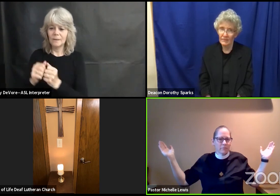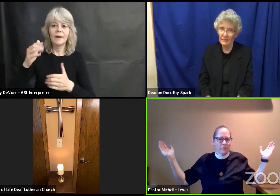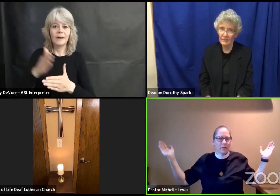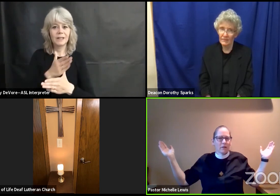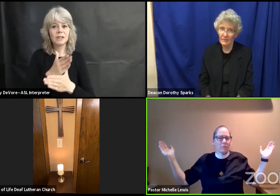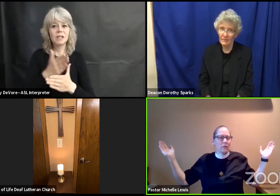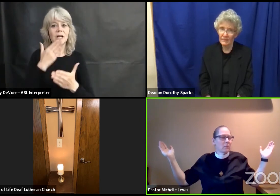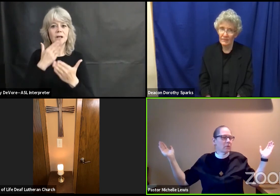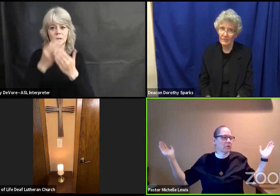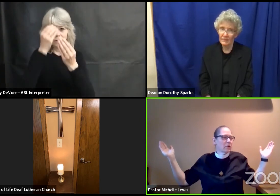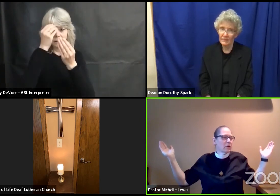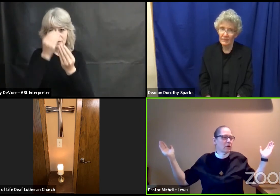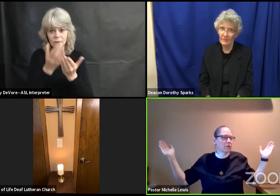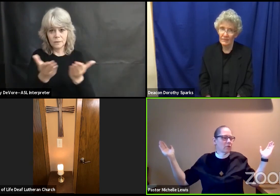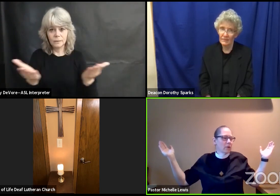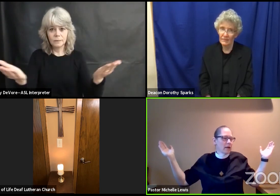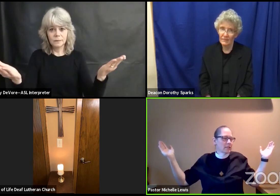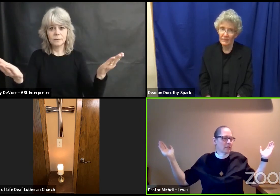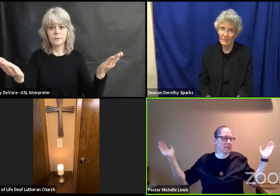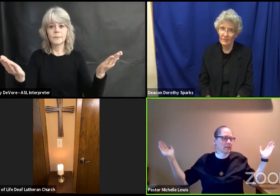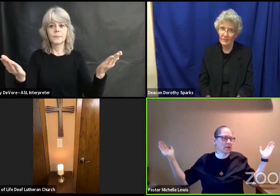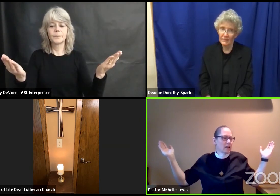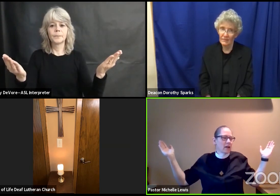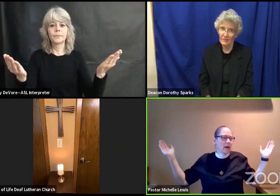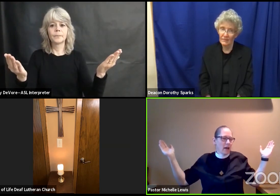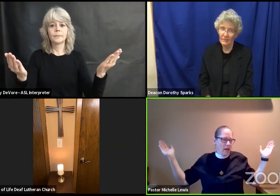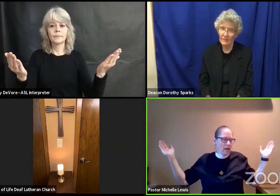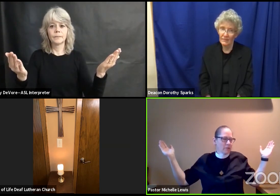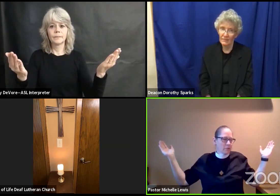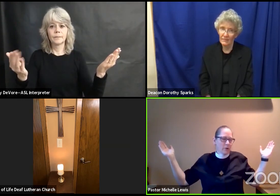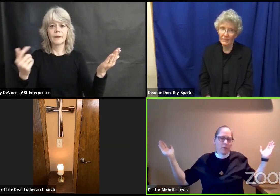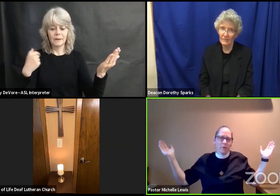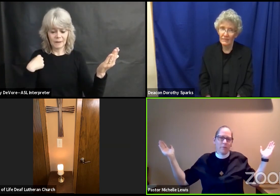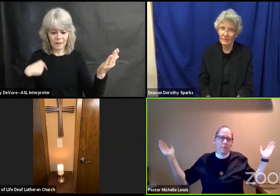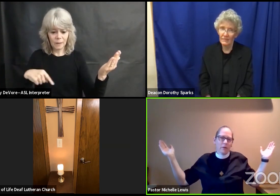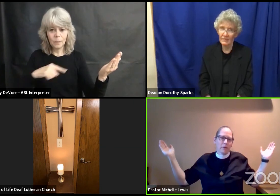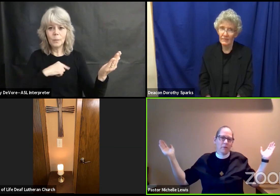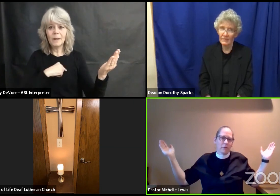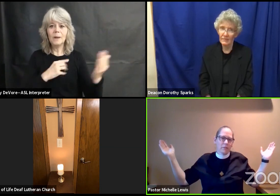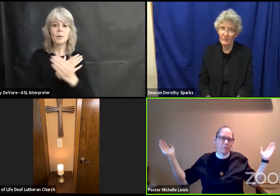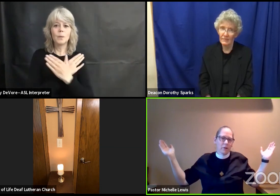people who rest and grow in the holy spirit